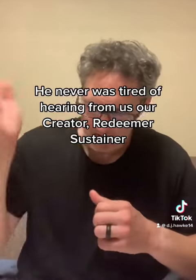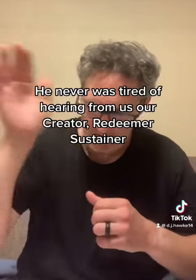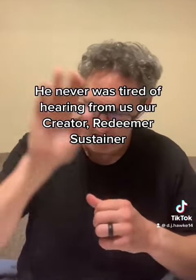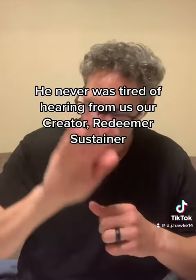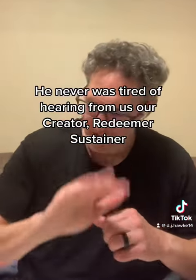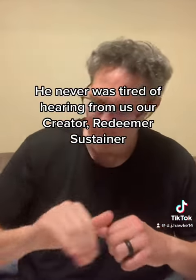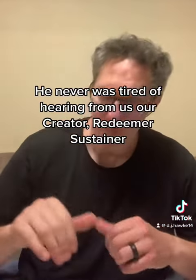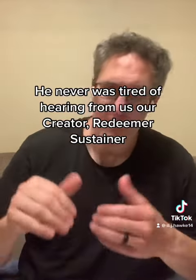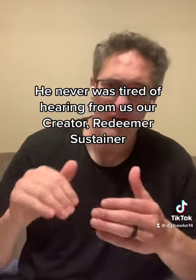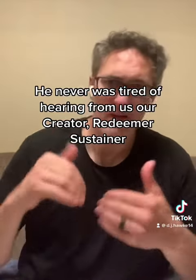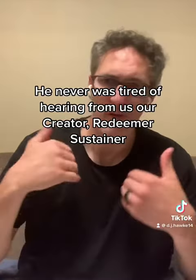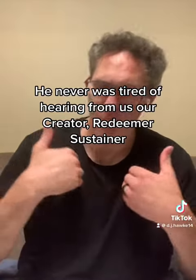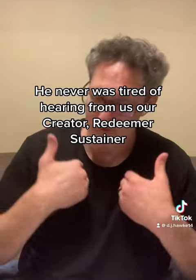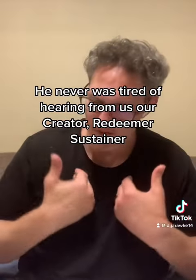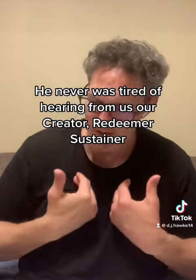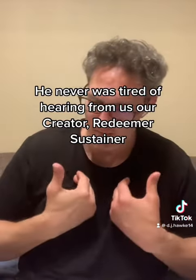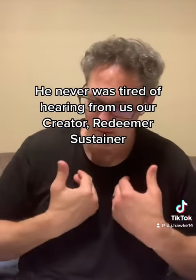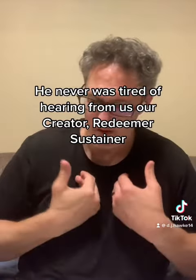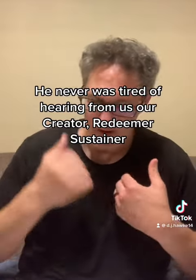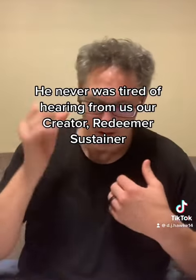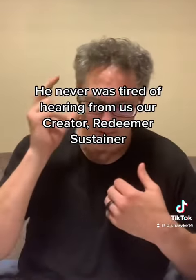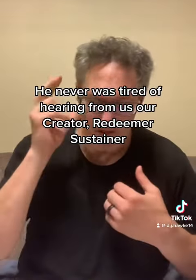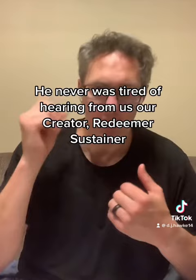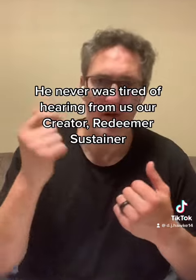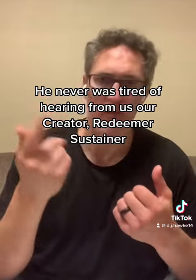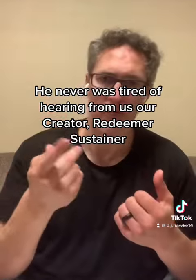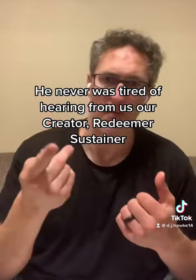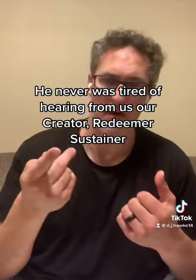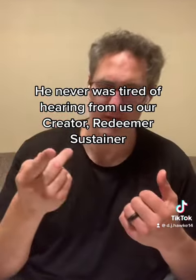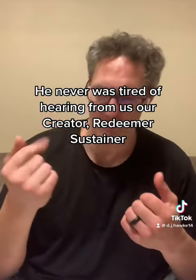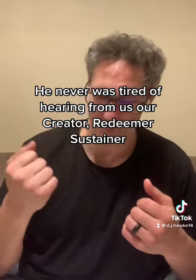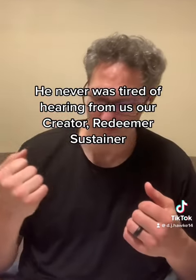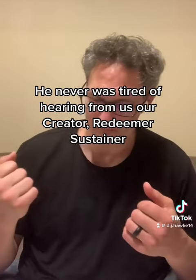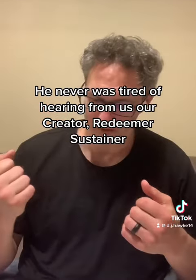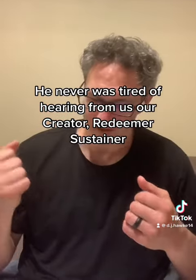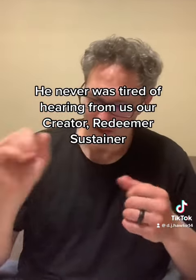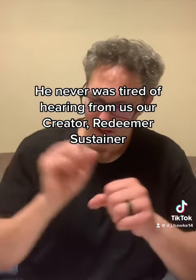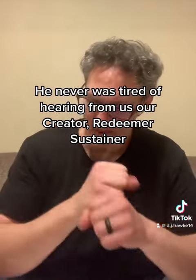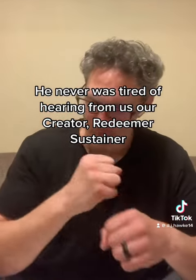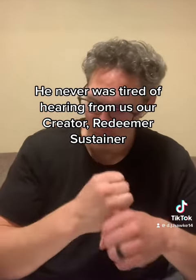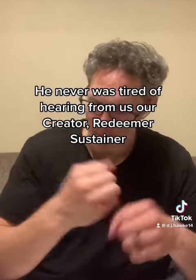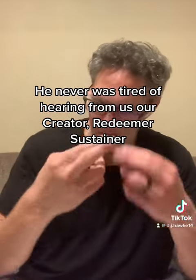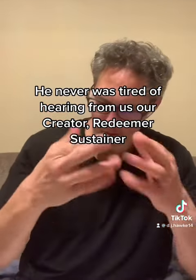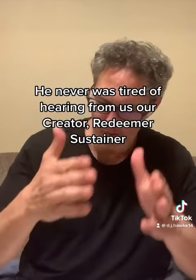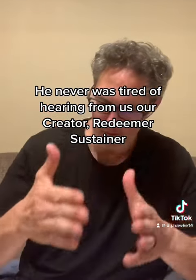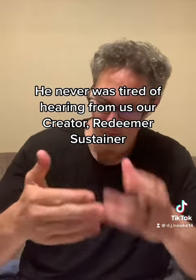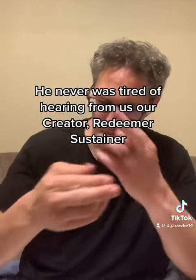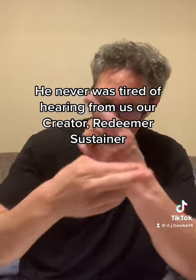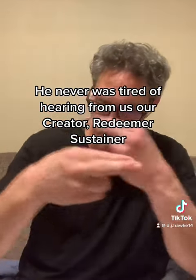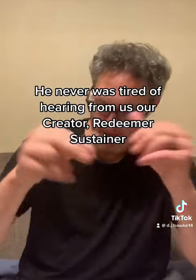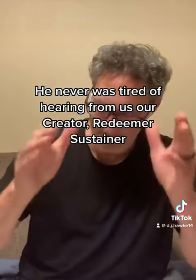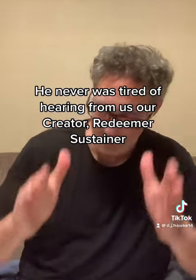never is tired of hearing from us. Our creator, redeemer,